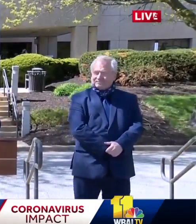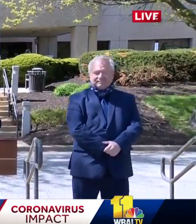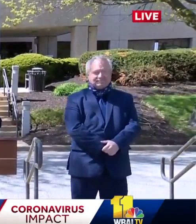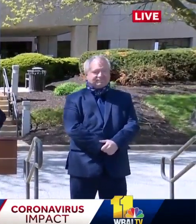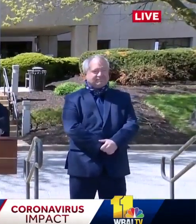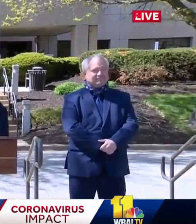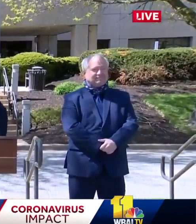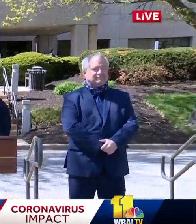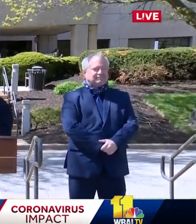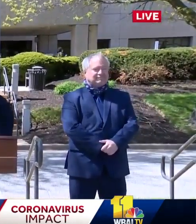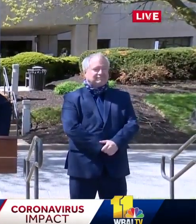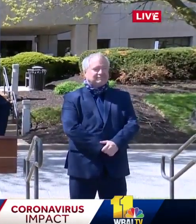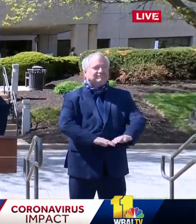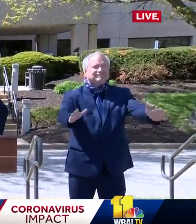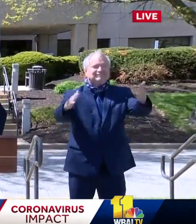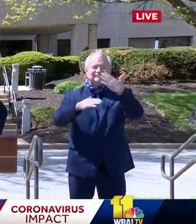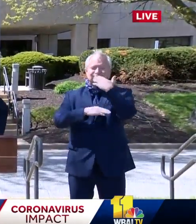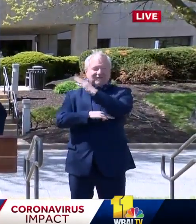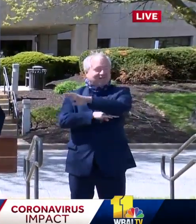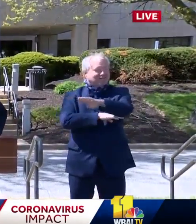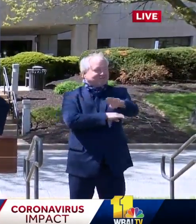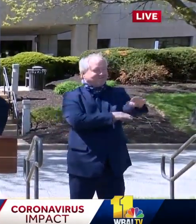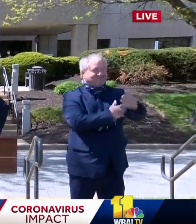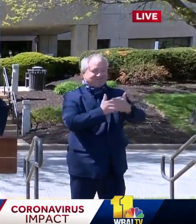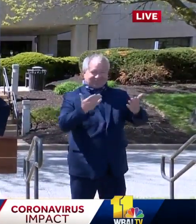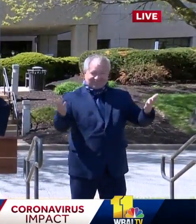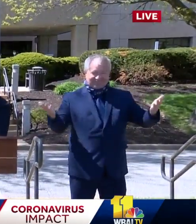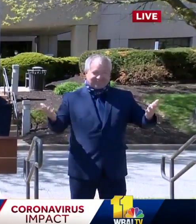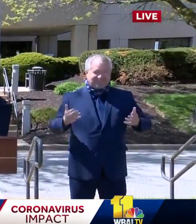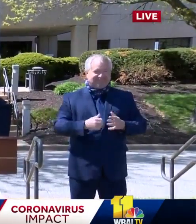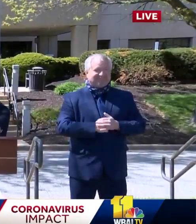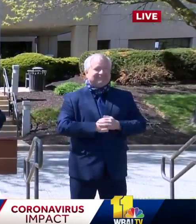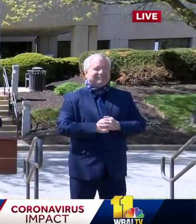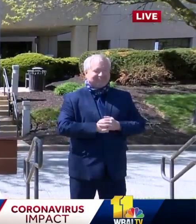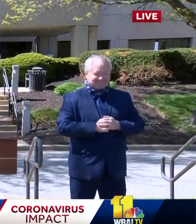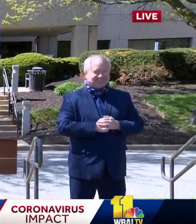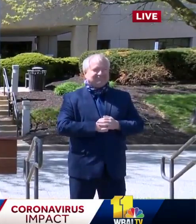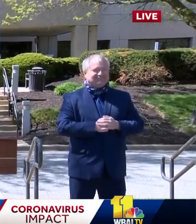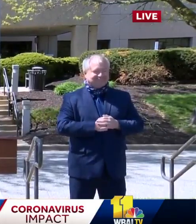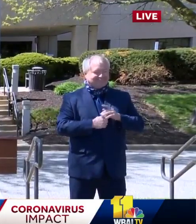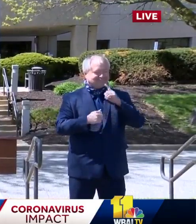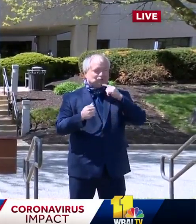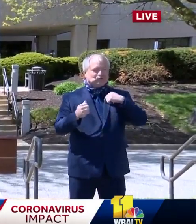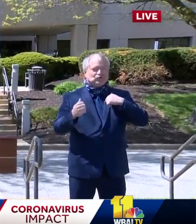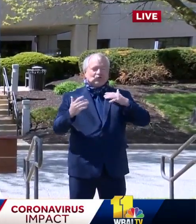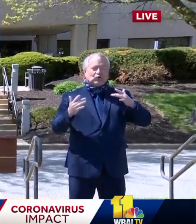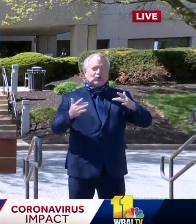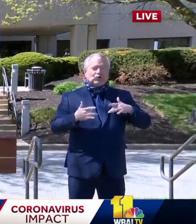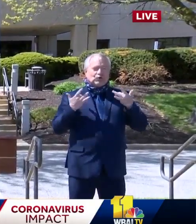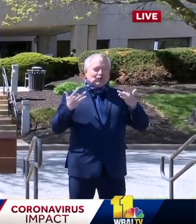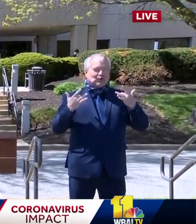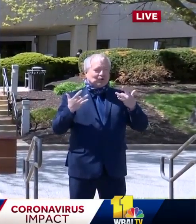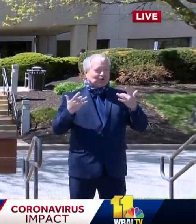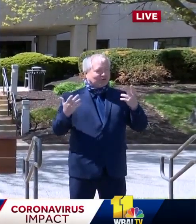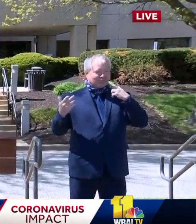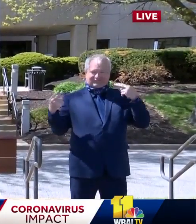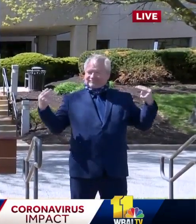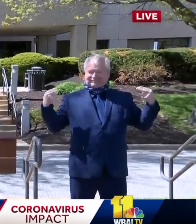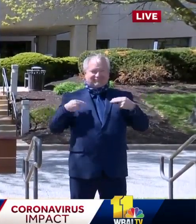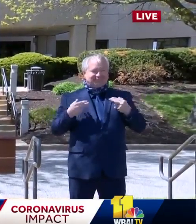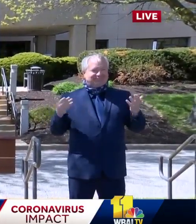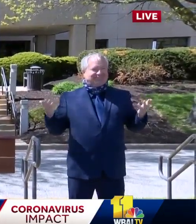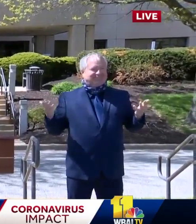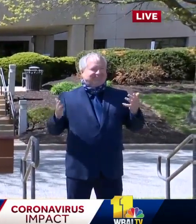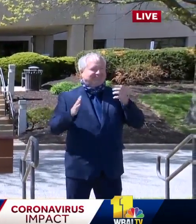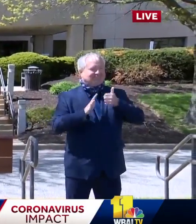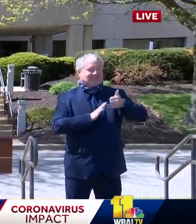Well, good afternoon. I'm very pleased to be joined today by Prince George's County Executive Angela